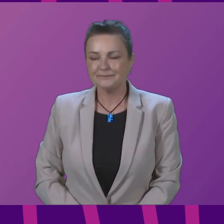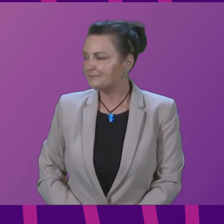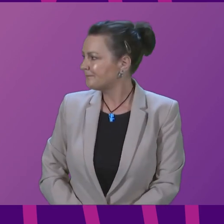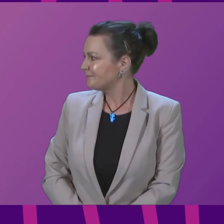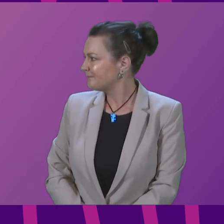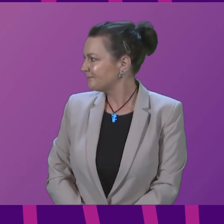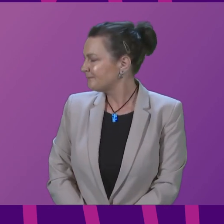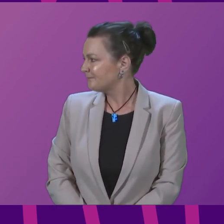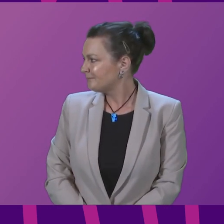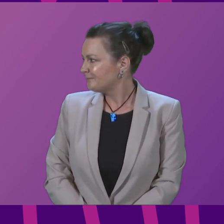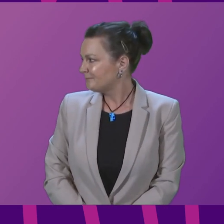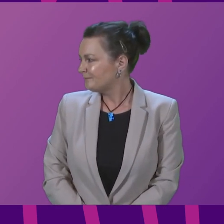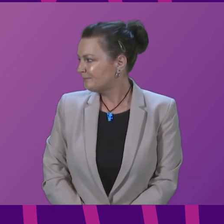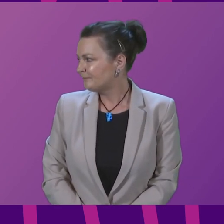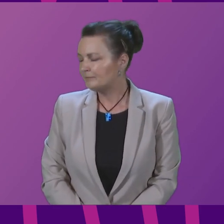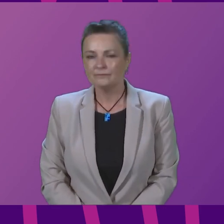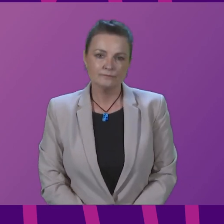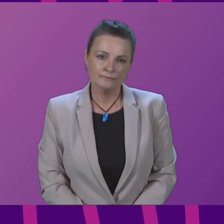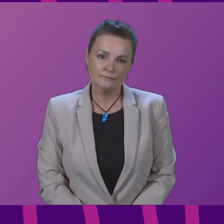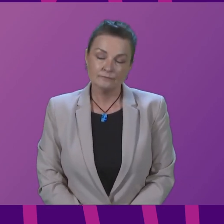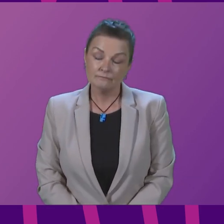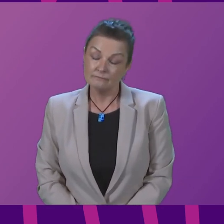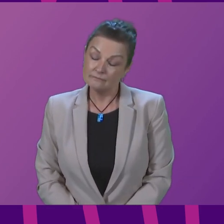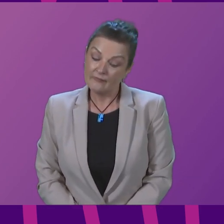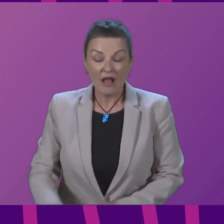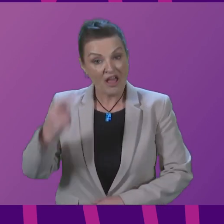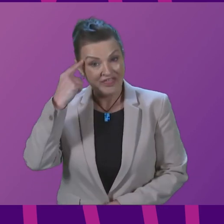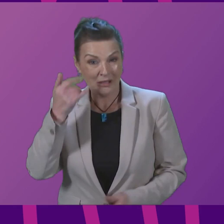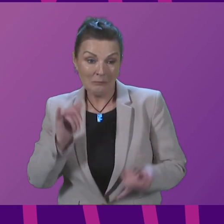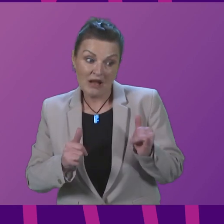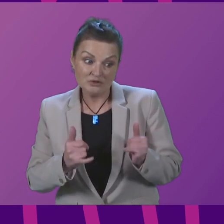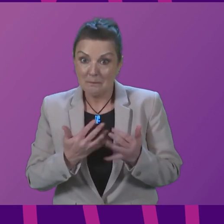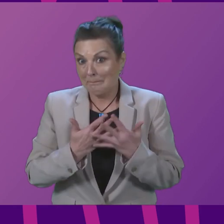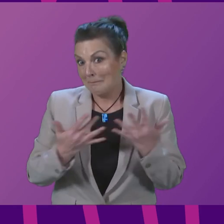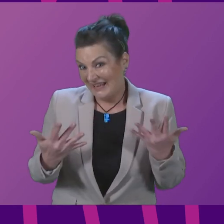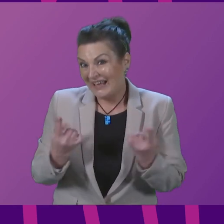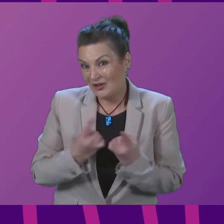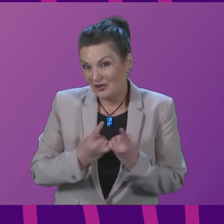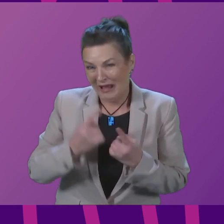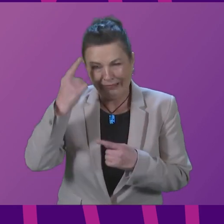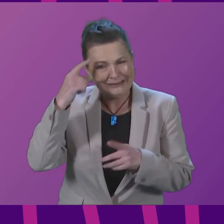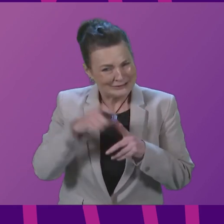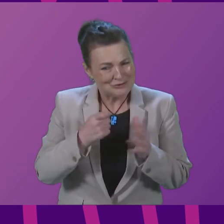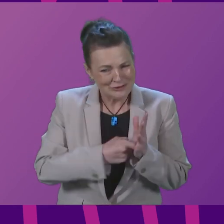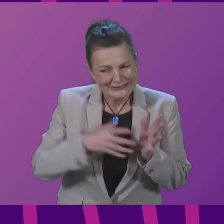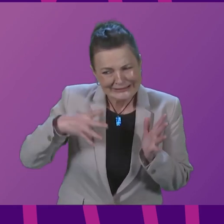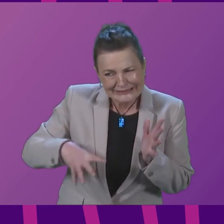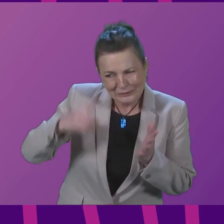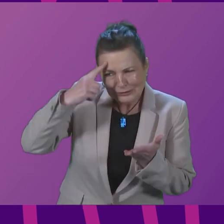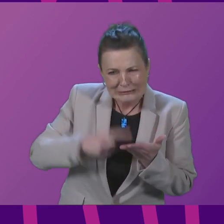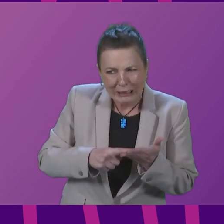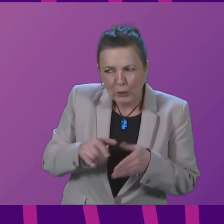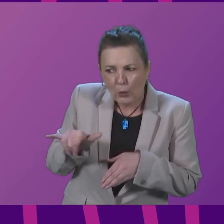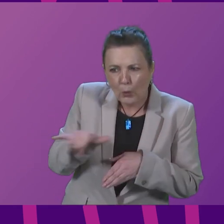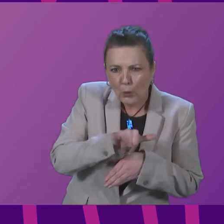I think perhaps on many issues, Douglas Ross needs to decide what his position actually is